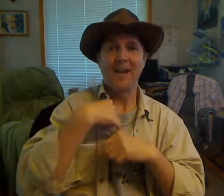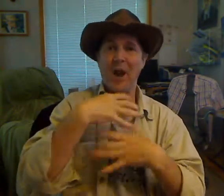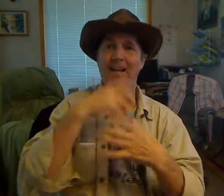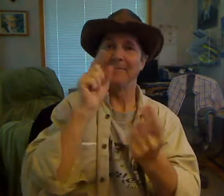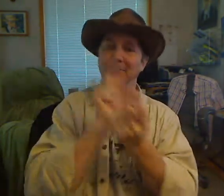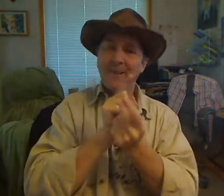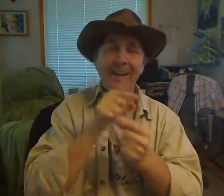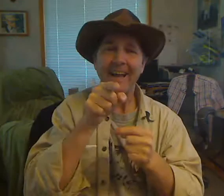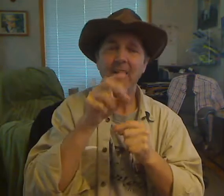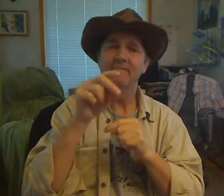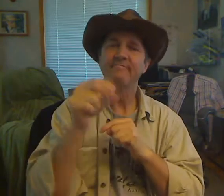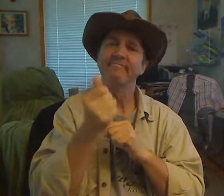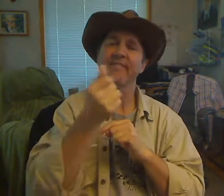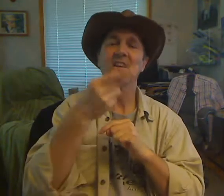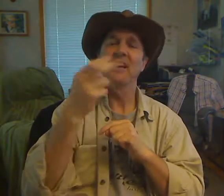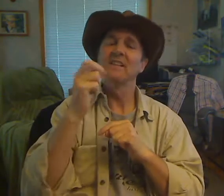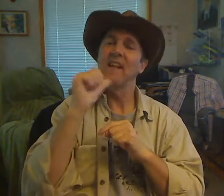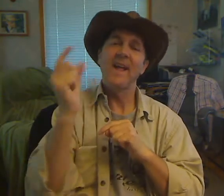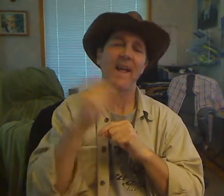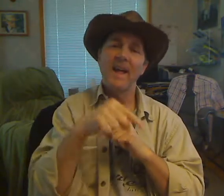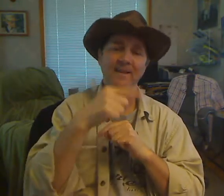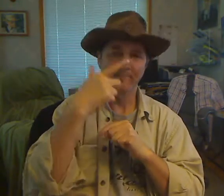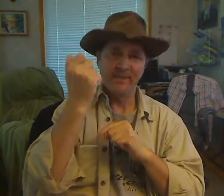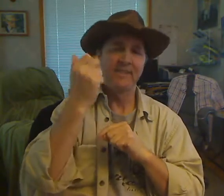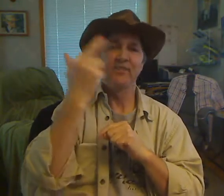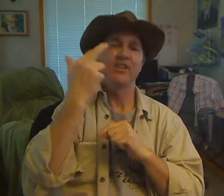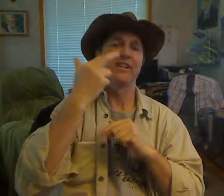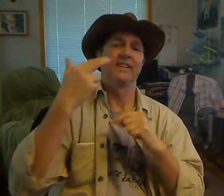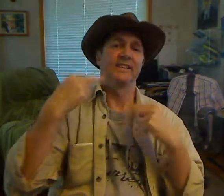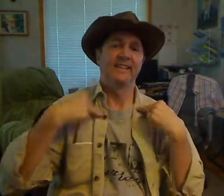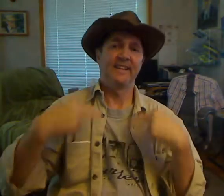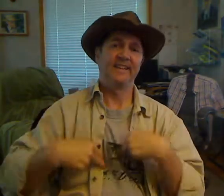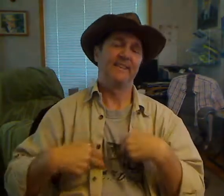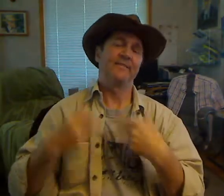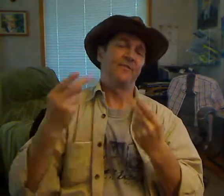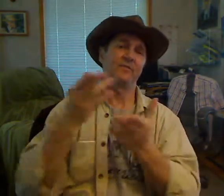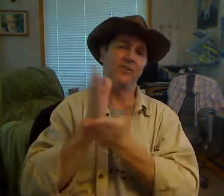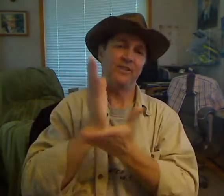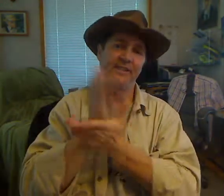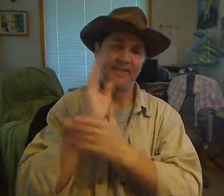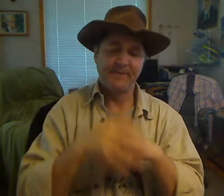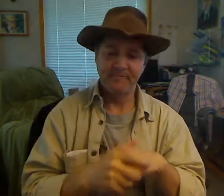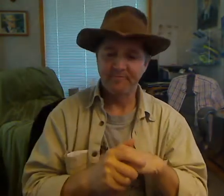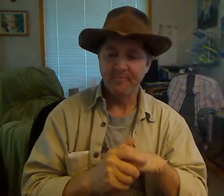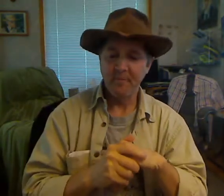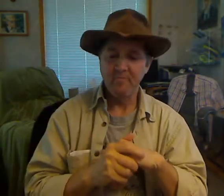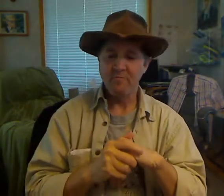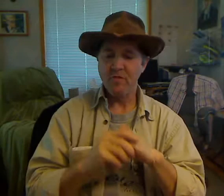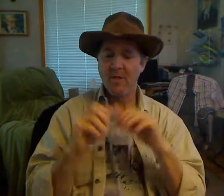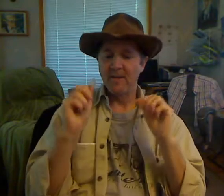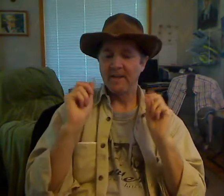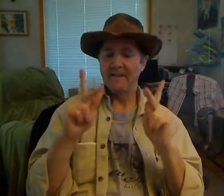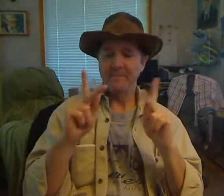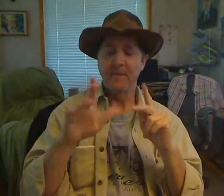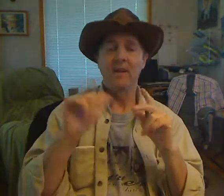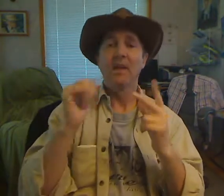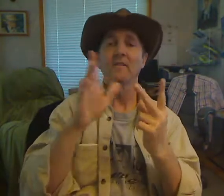And what's on the agenda for the federal Tories they are gathering right now to map out strategies? First, the top story. The Canadian